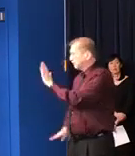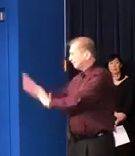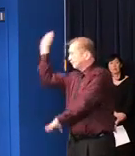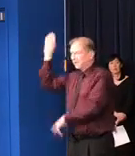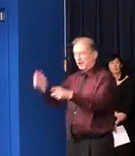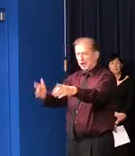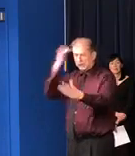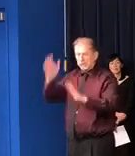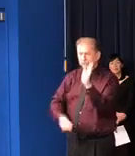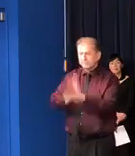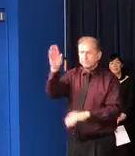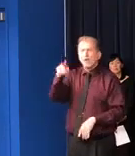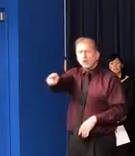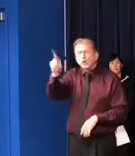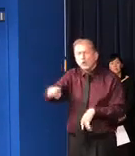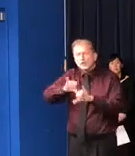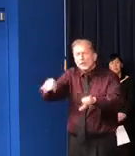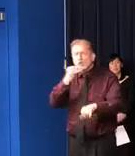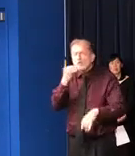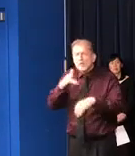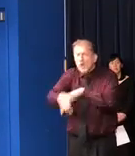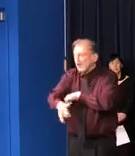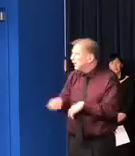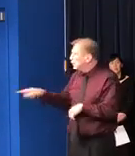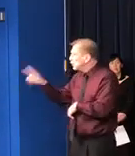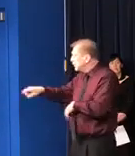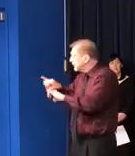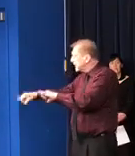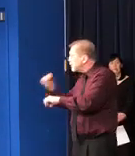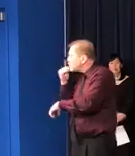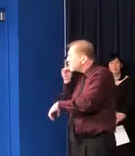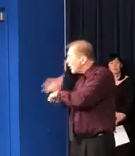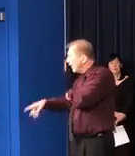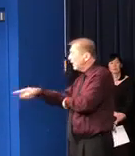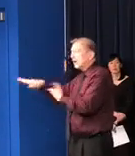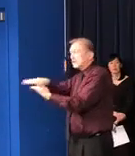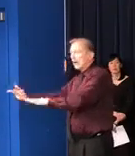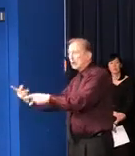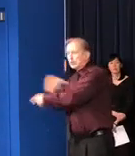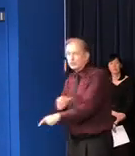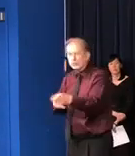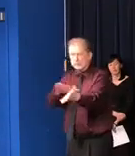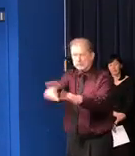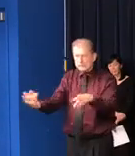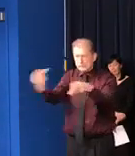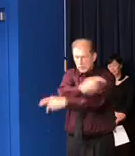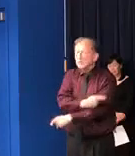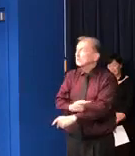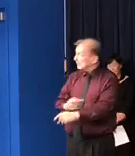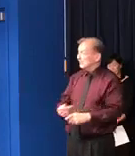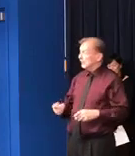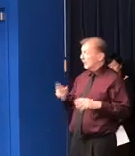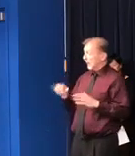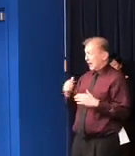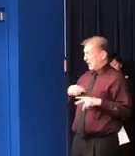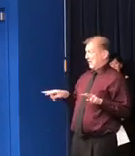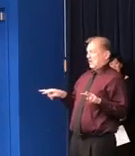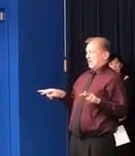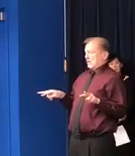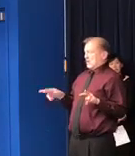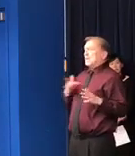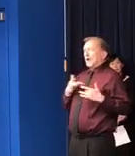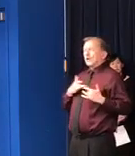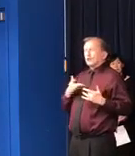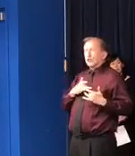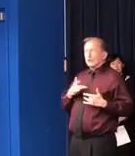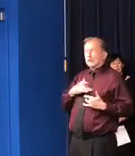the number of cases, a vast rise of the number of dead in those states. And it's deeply concerning to me because,